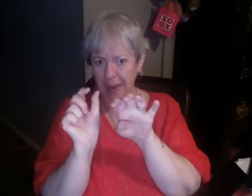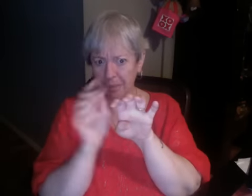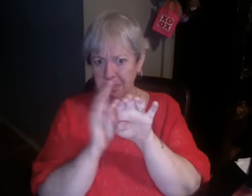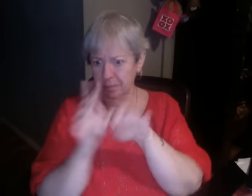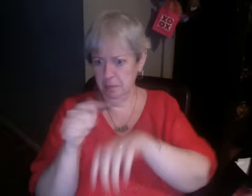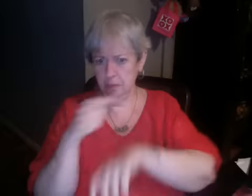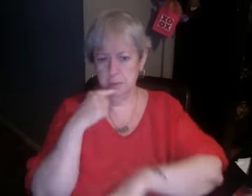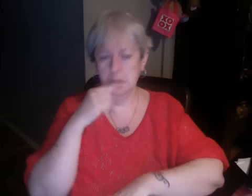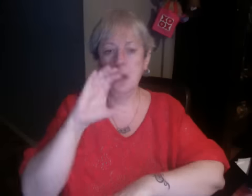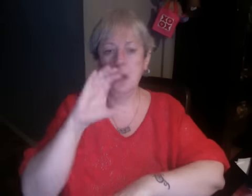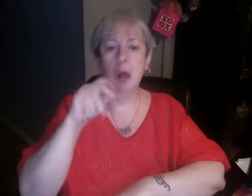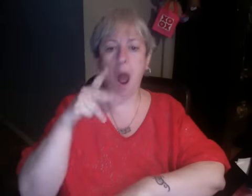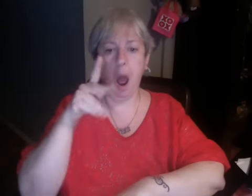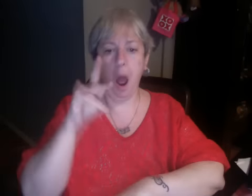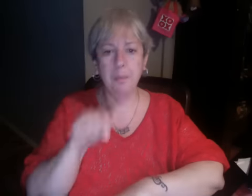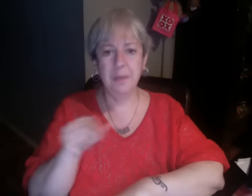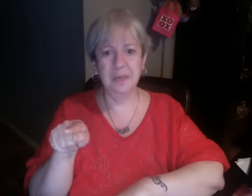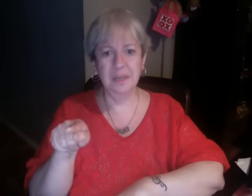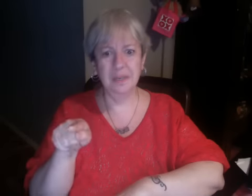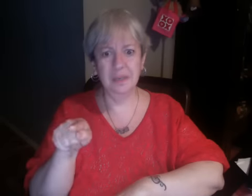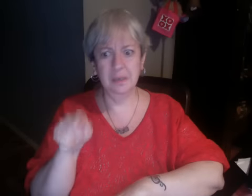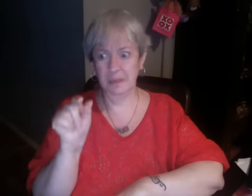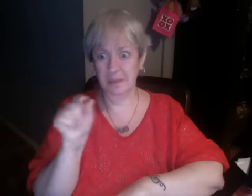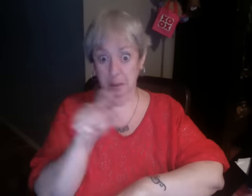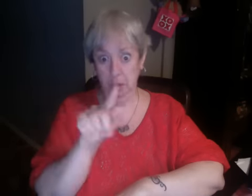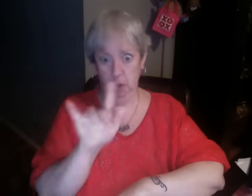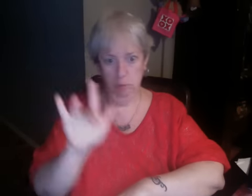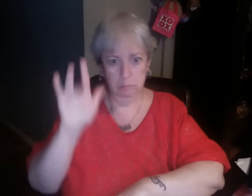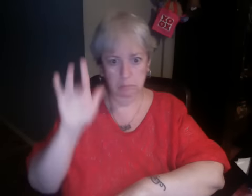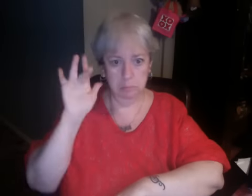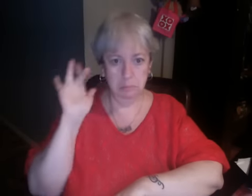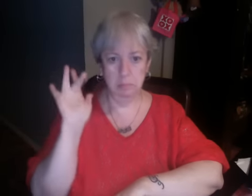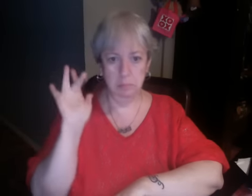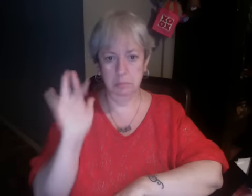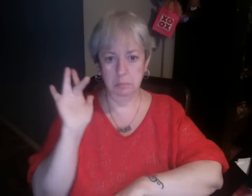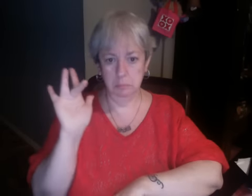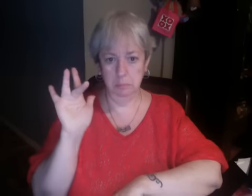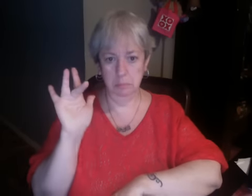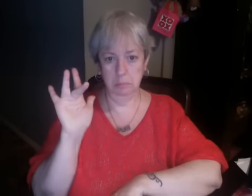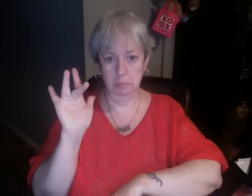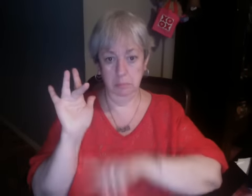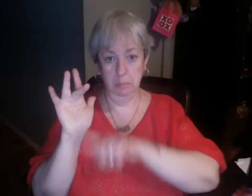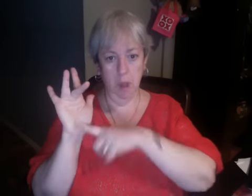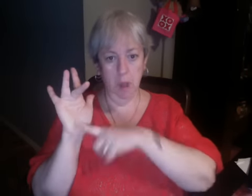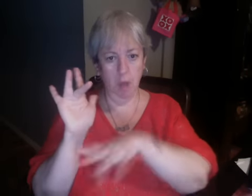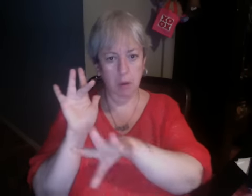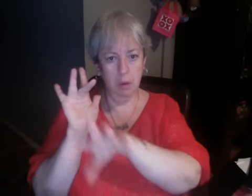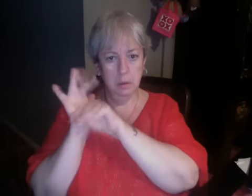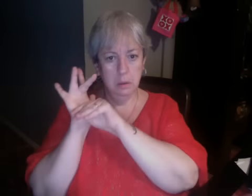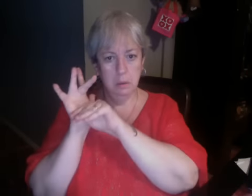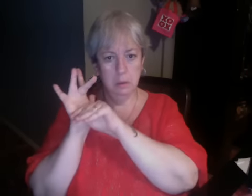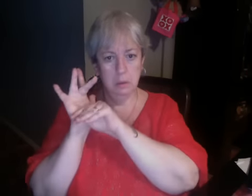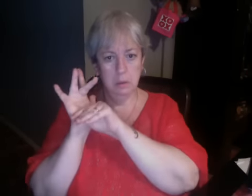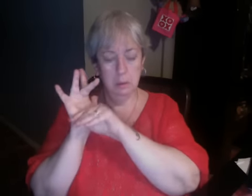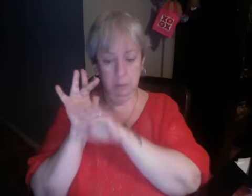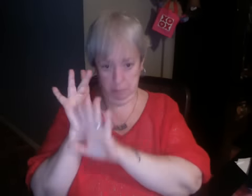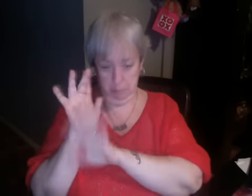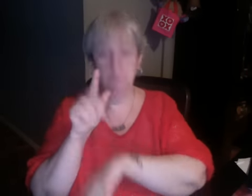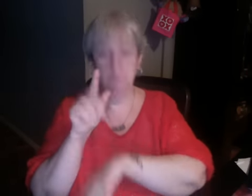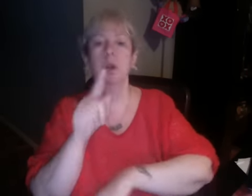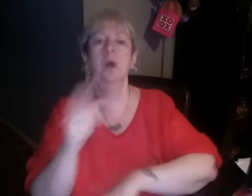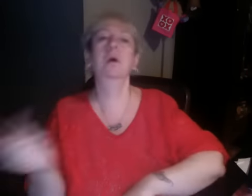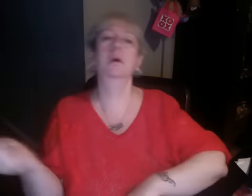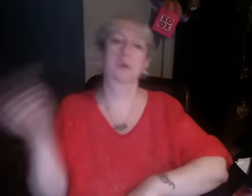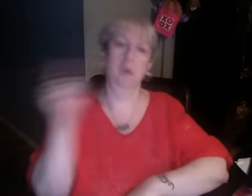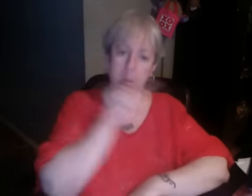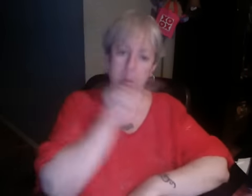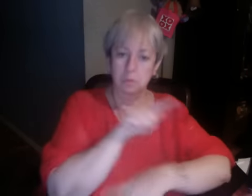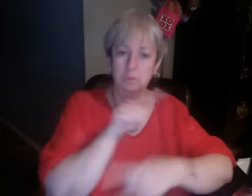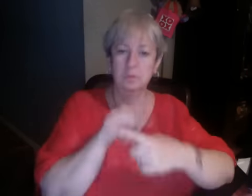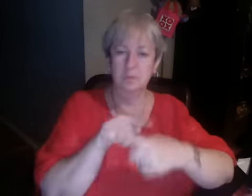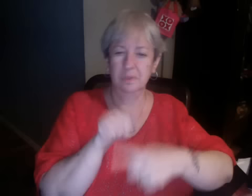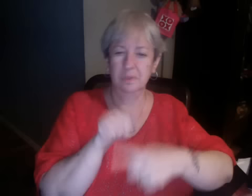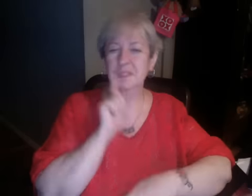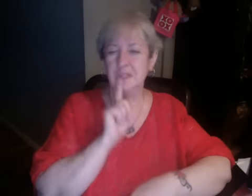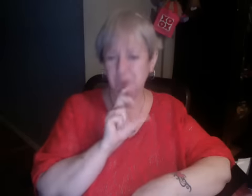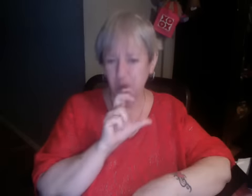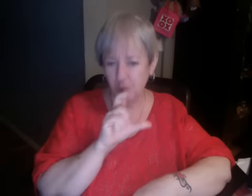He never came back. There's no other reason that he ever talked about it. Only the street crew. He told him about this sick bastard. To